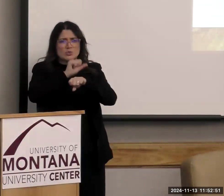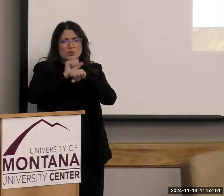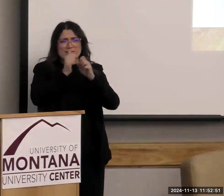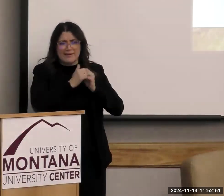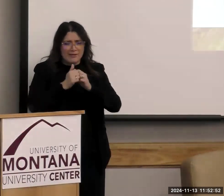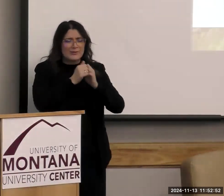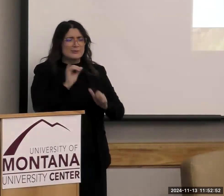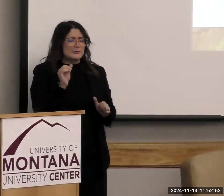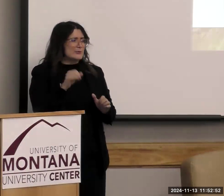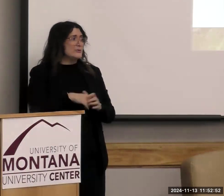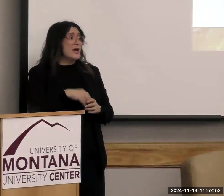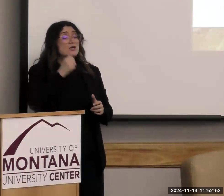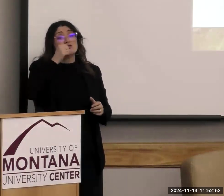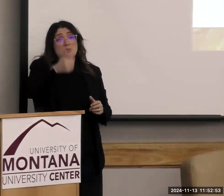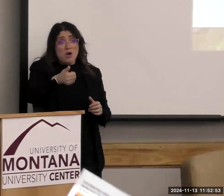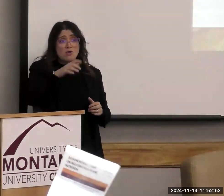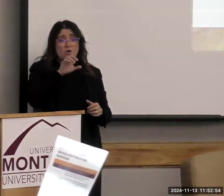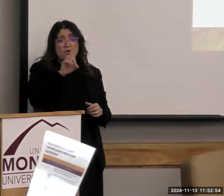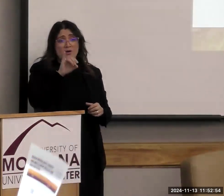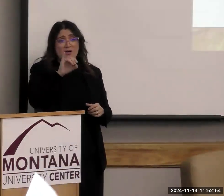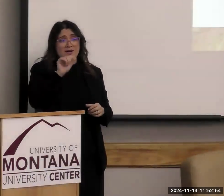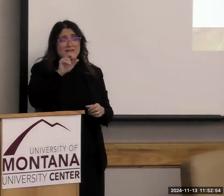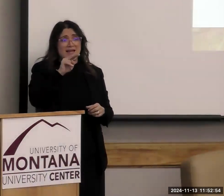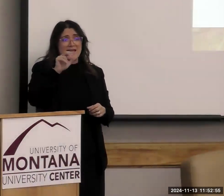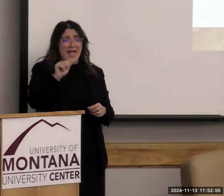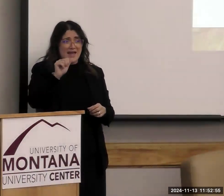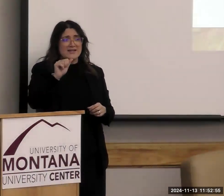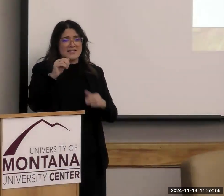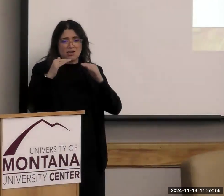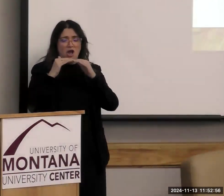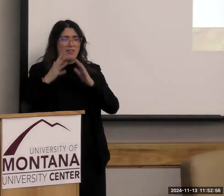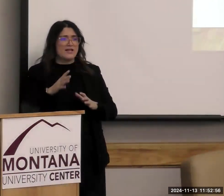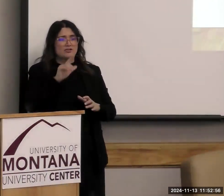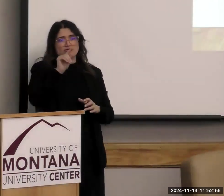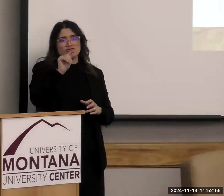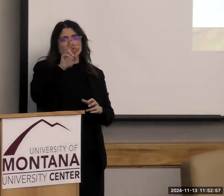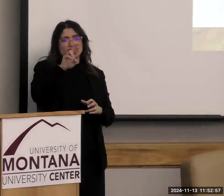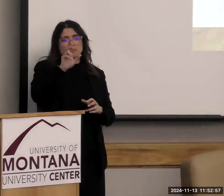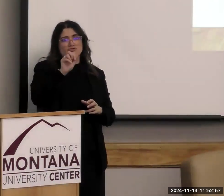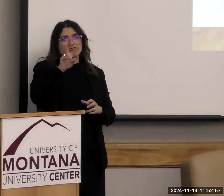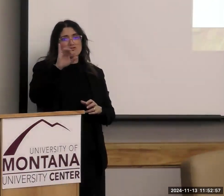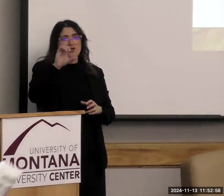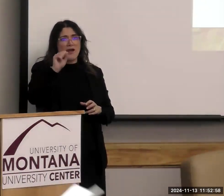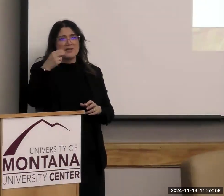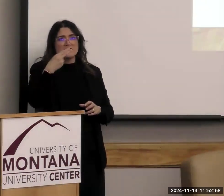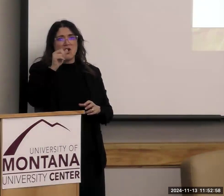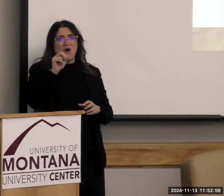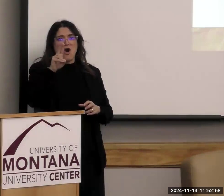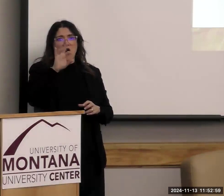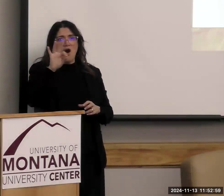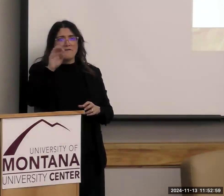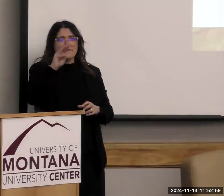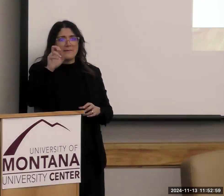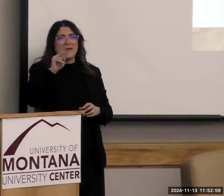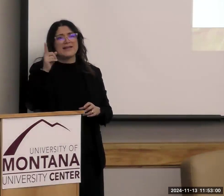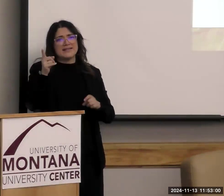tomorrow, Diana's colleague, Travis Hoffman, who's an advocacy coordinator for independent living, is